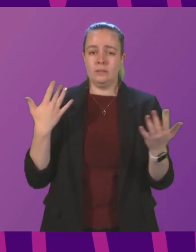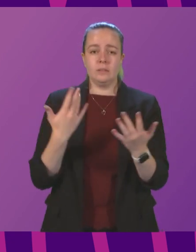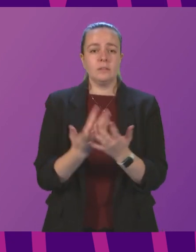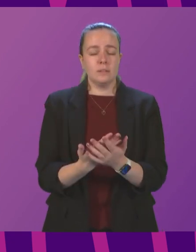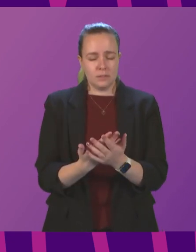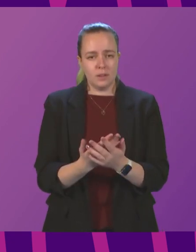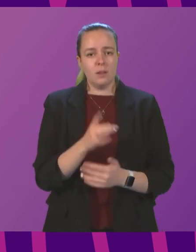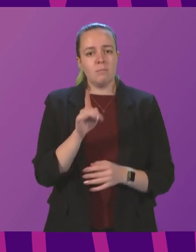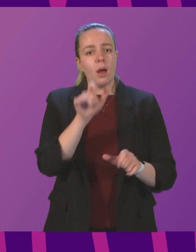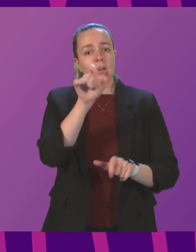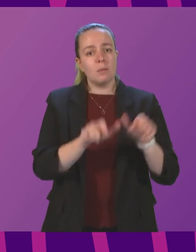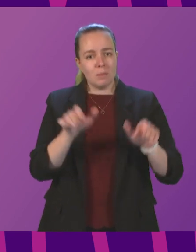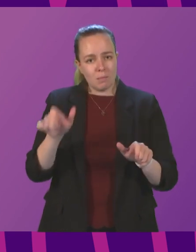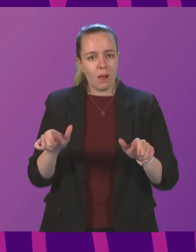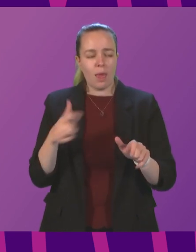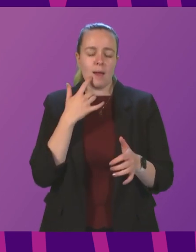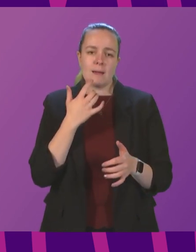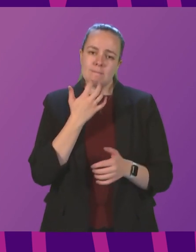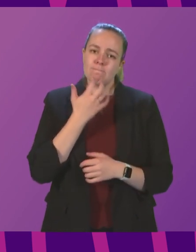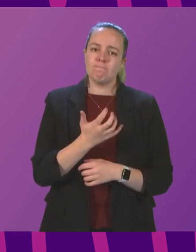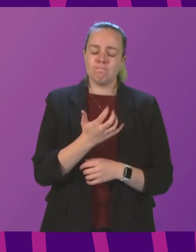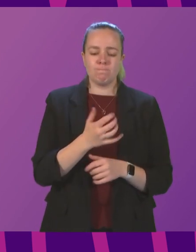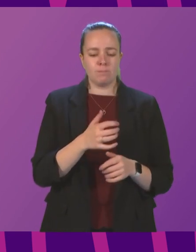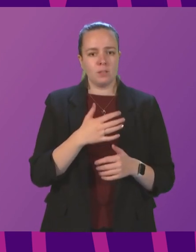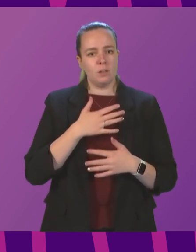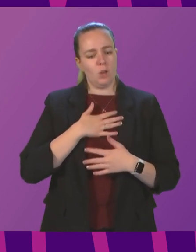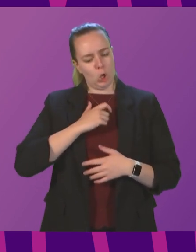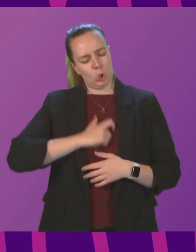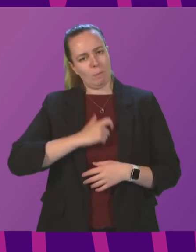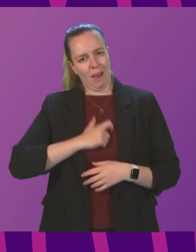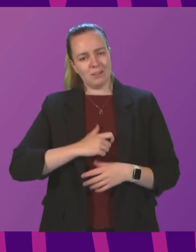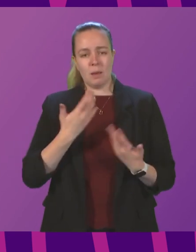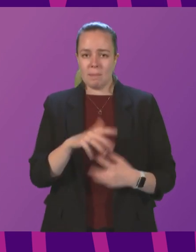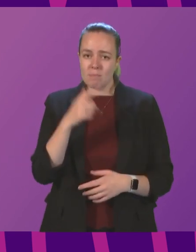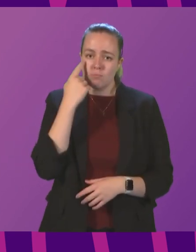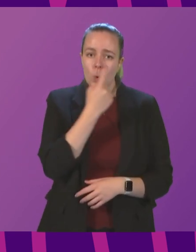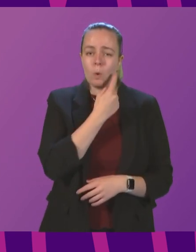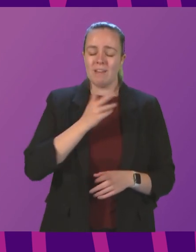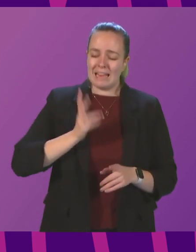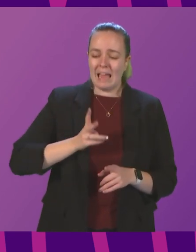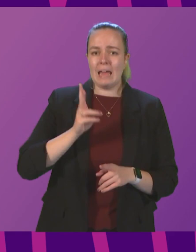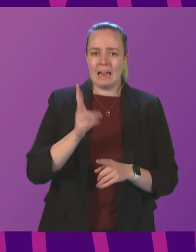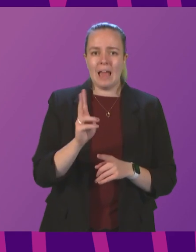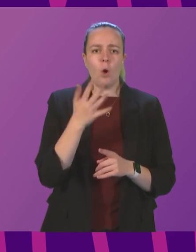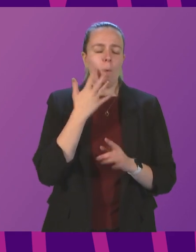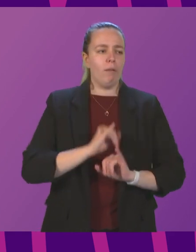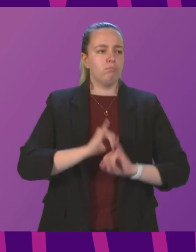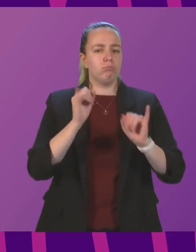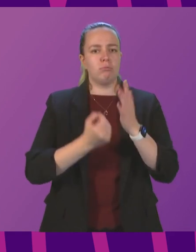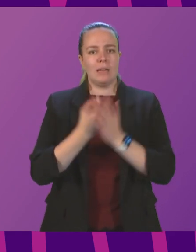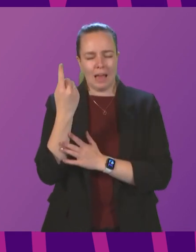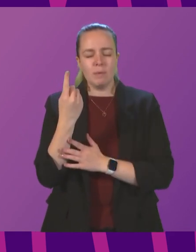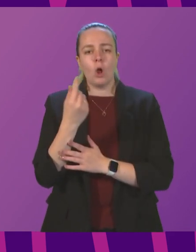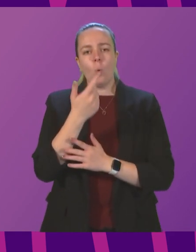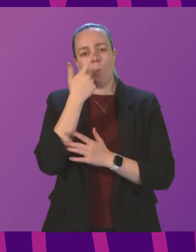But people are resilient. Humanity has proved time and again that in the face of adversity, we